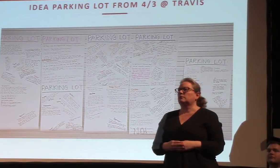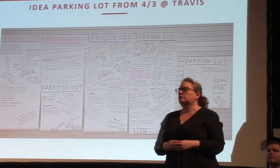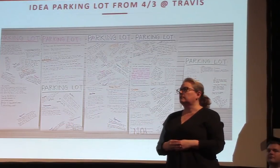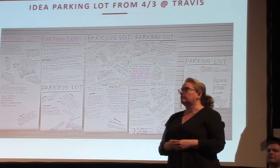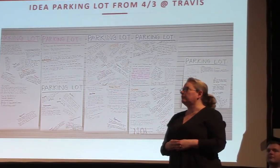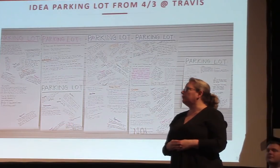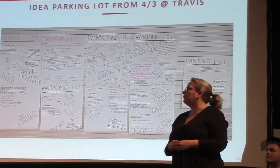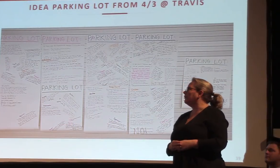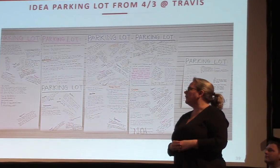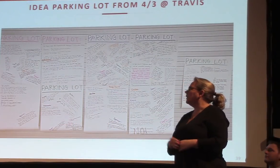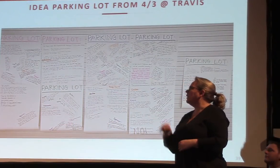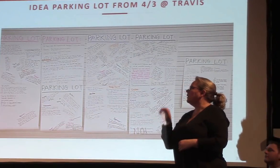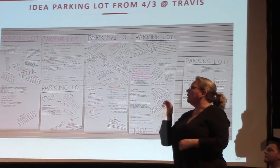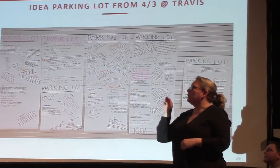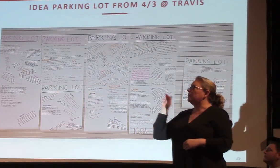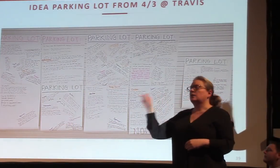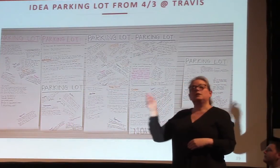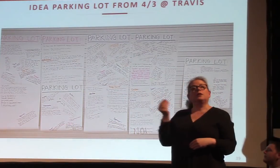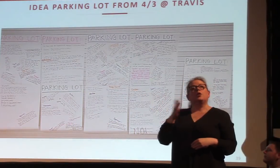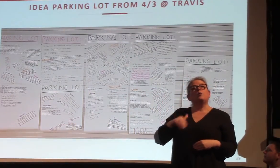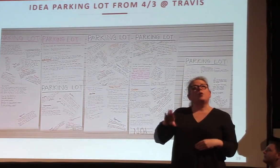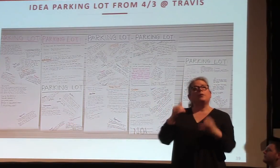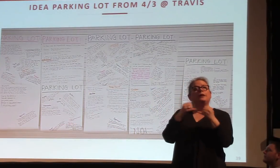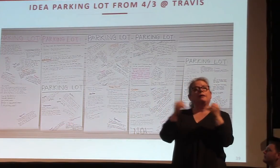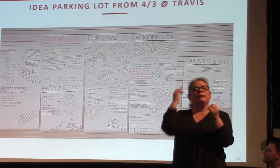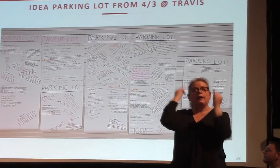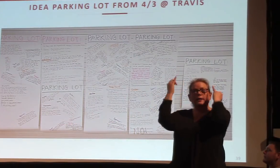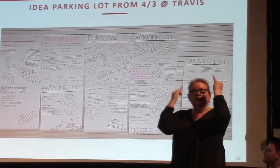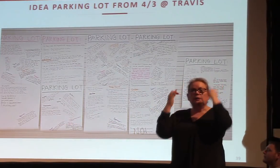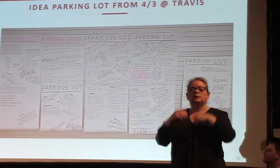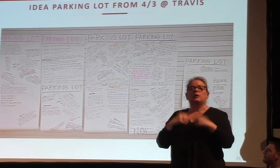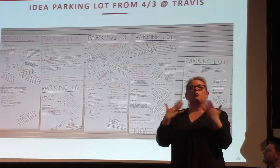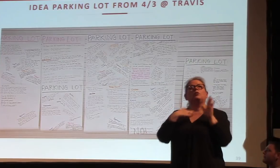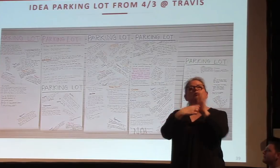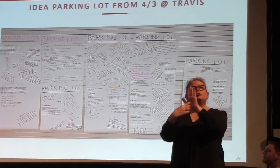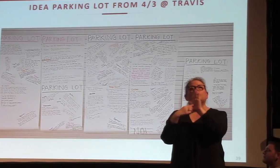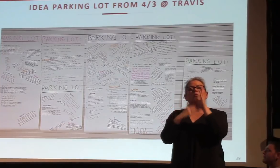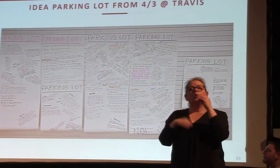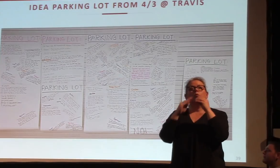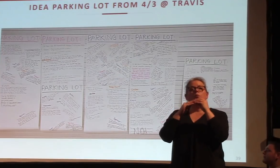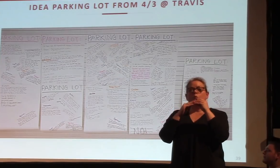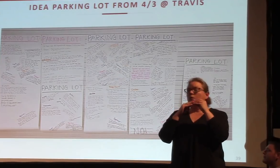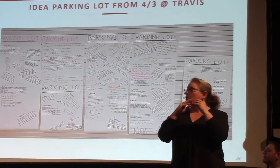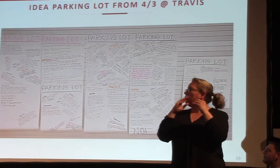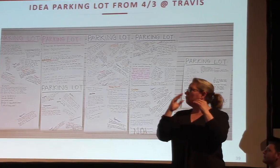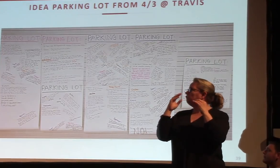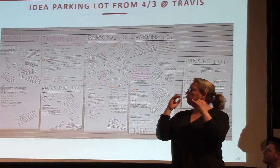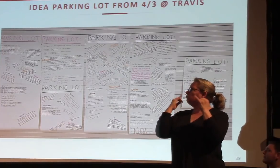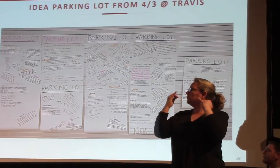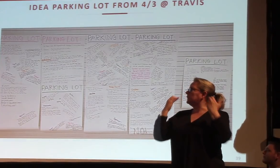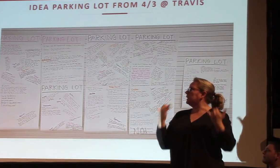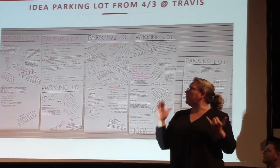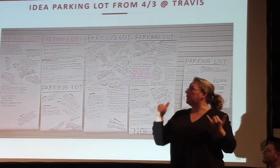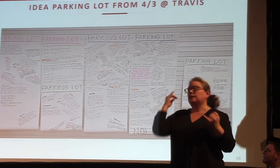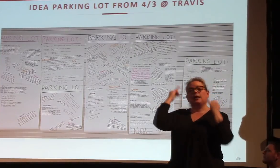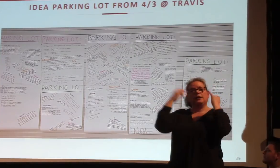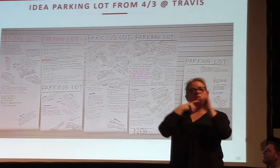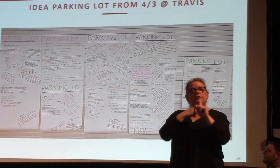These are just some parking lot ideas I just want to kind of show you. There's a lot more now. These are the ideas that we had from Travis.